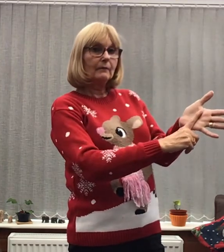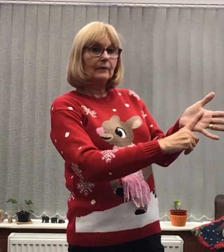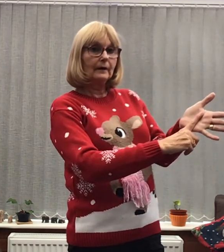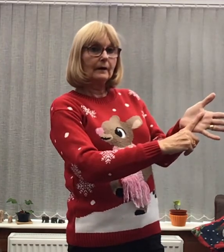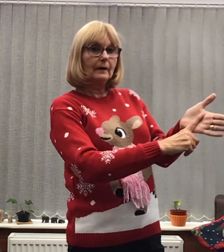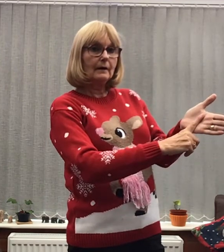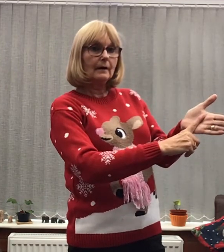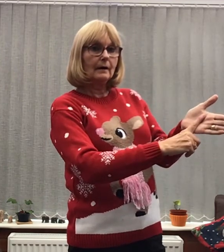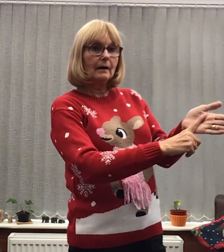finger